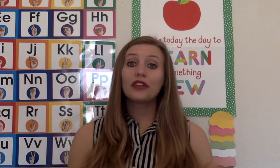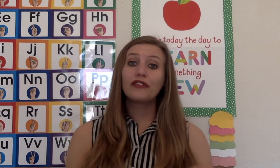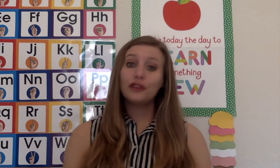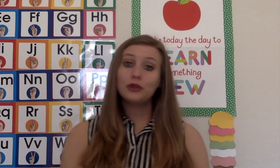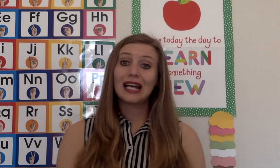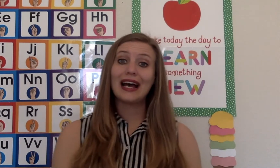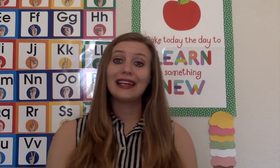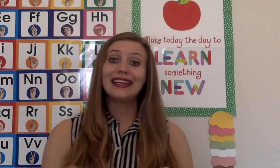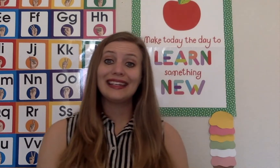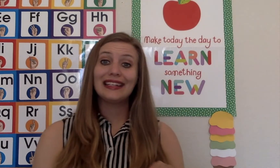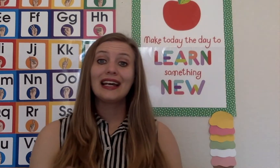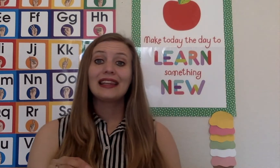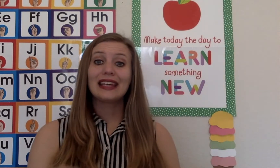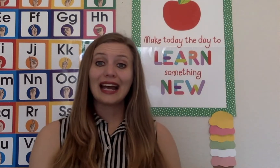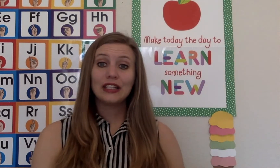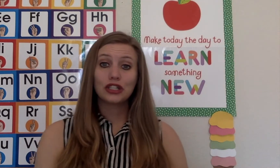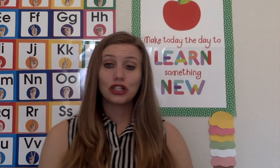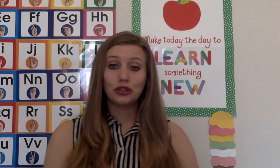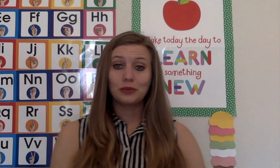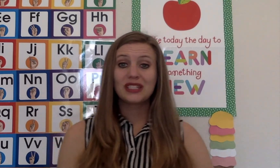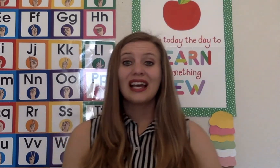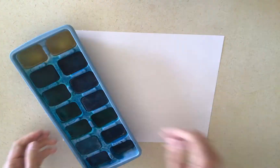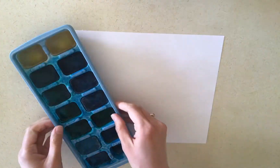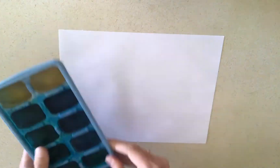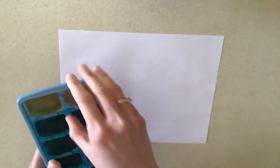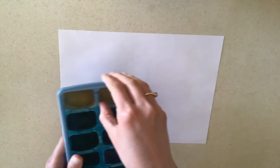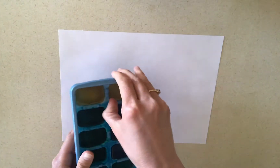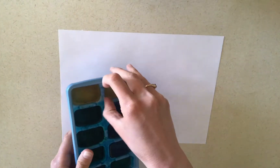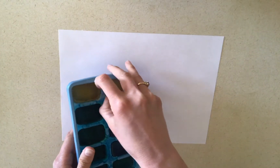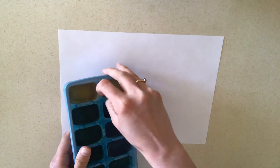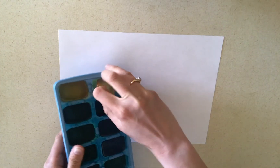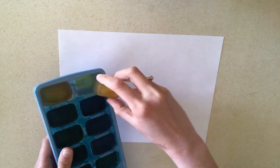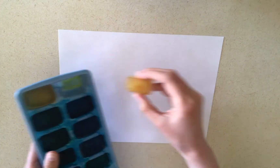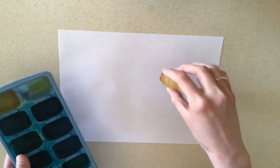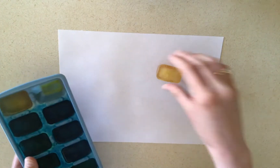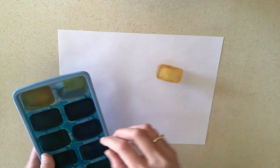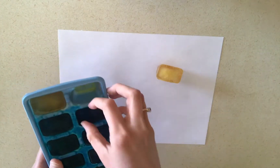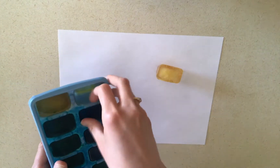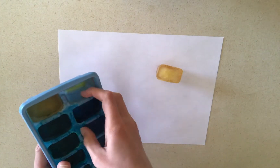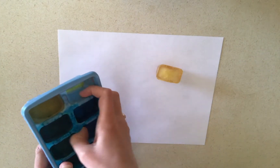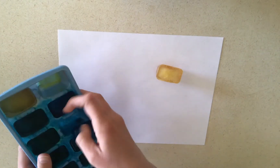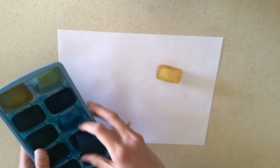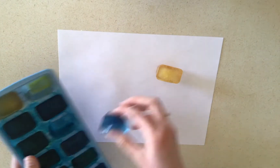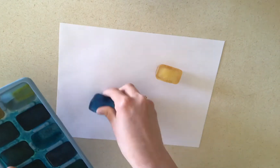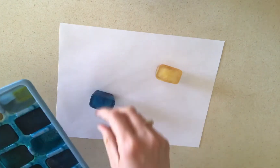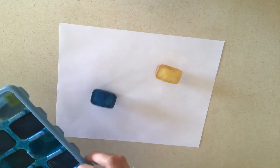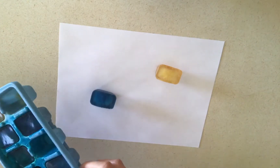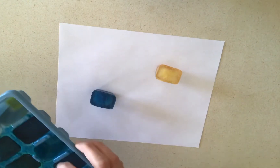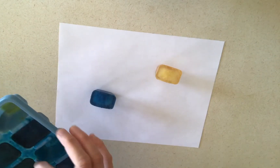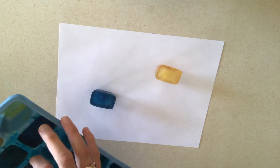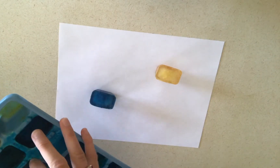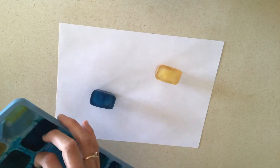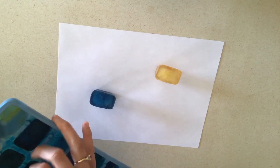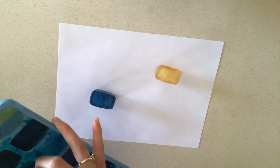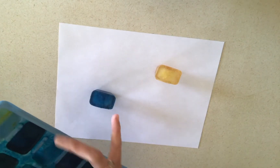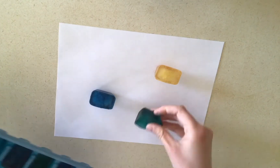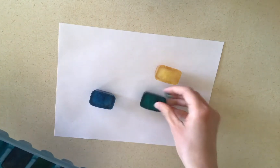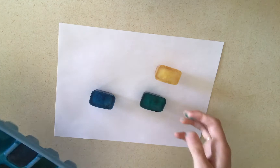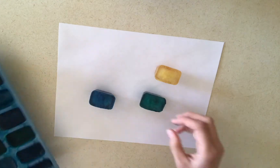food dye in the ice cubes. When discussing cold weather you can use the ice cubes and paint a picture